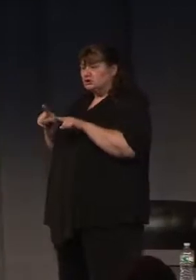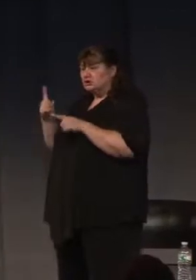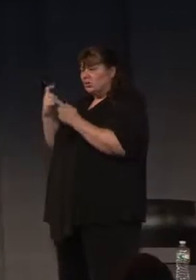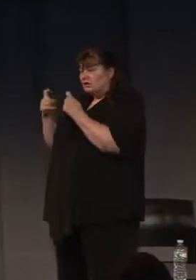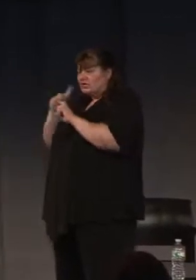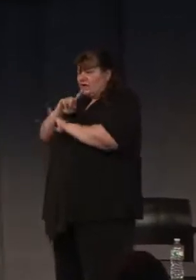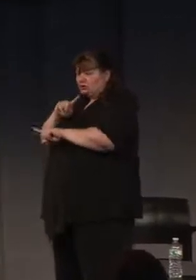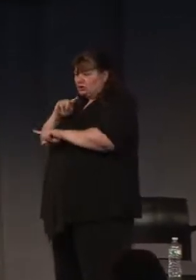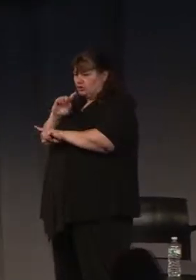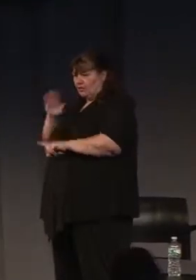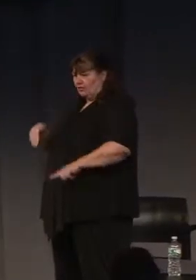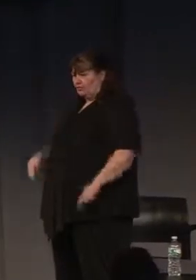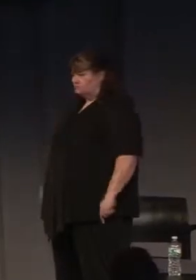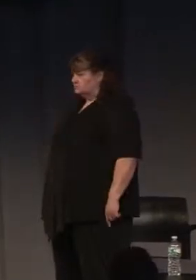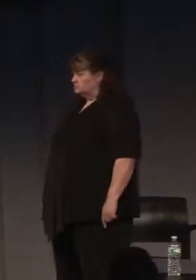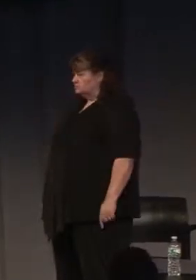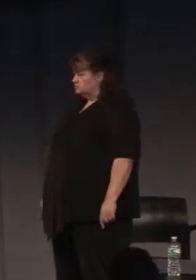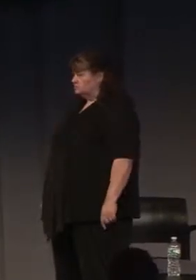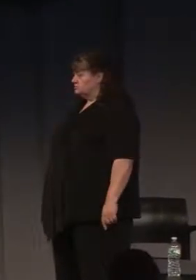No,